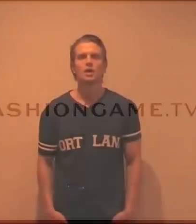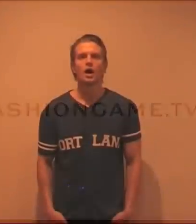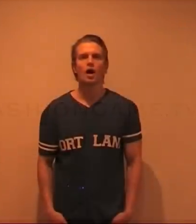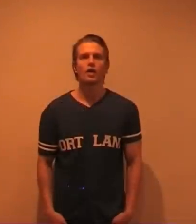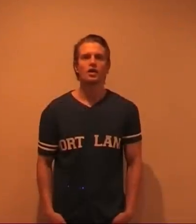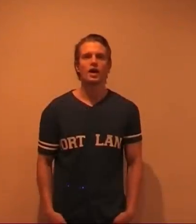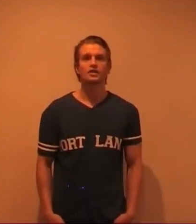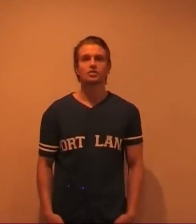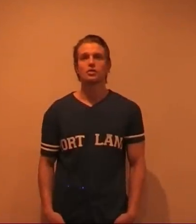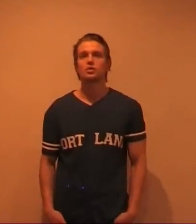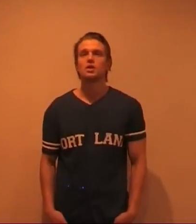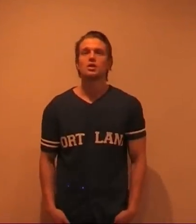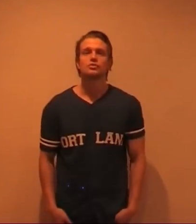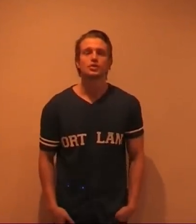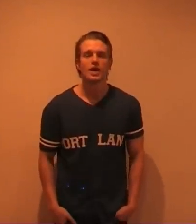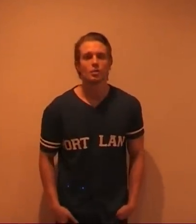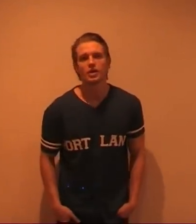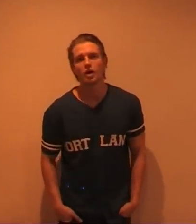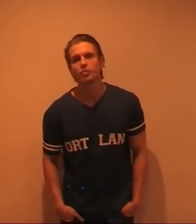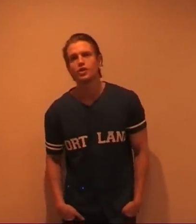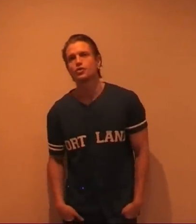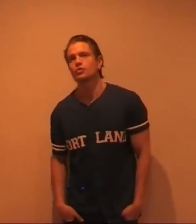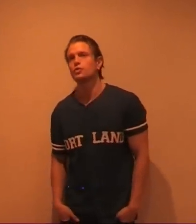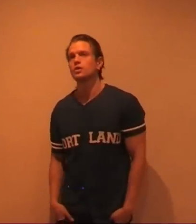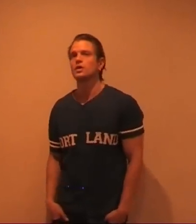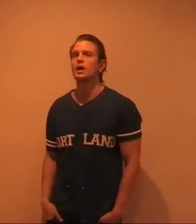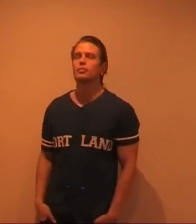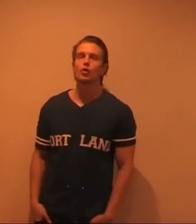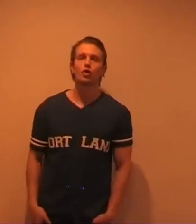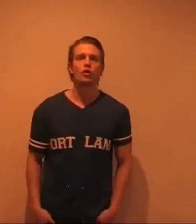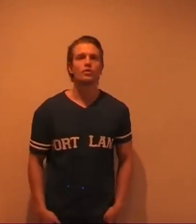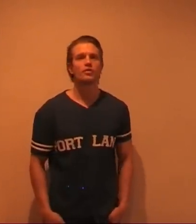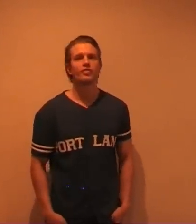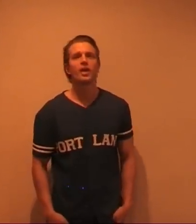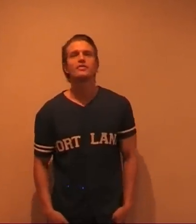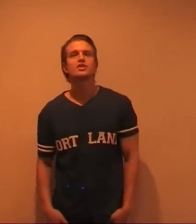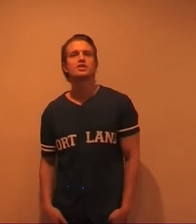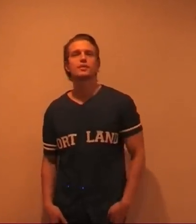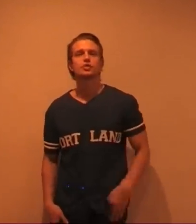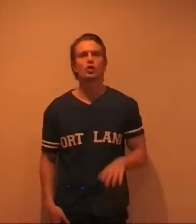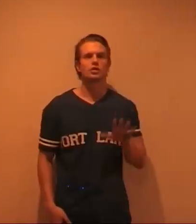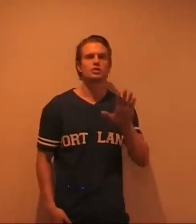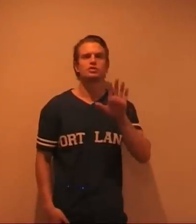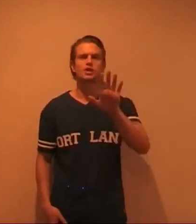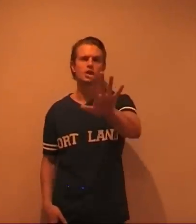Okay guys so today we are bringing you a blog on five easy tips on skincare.